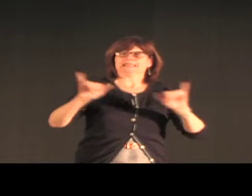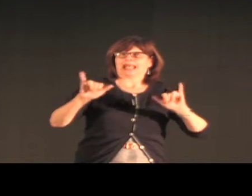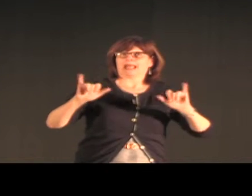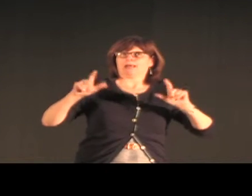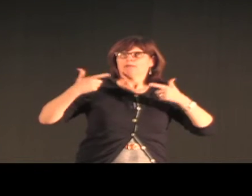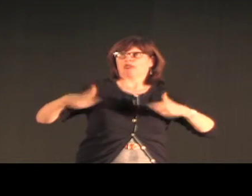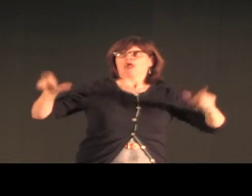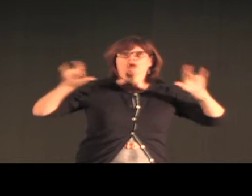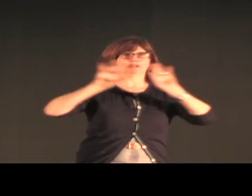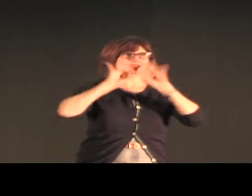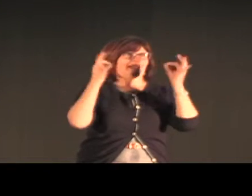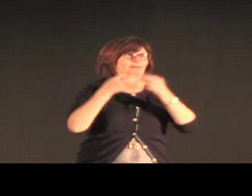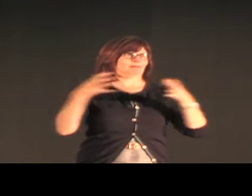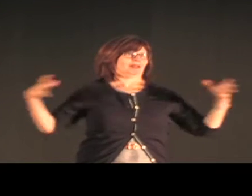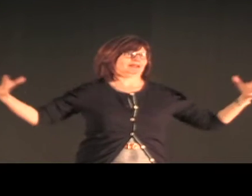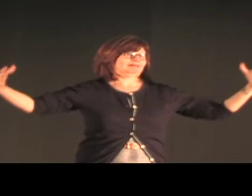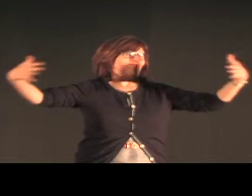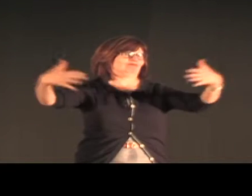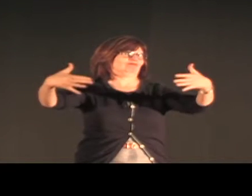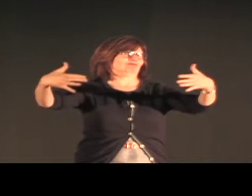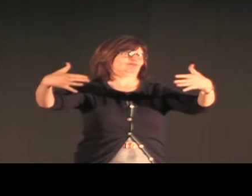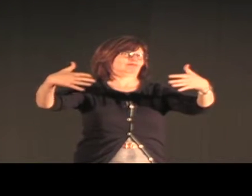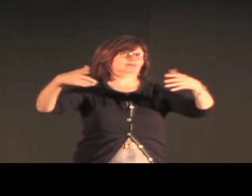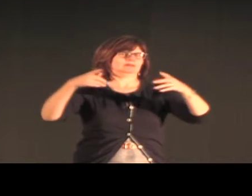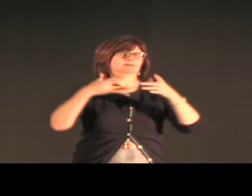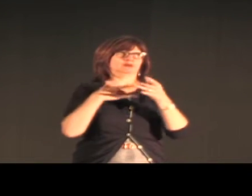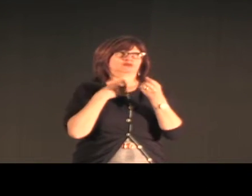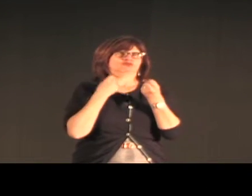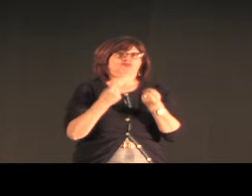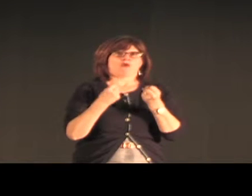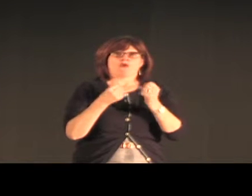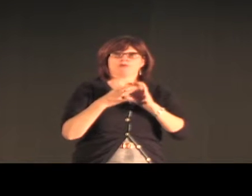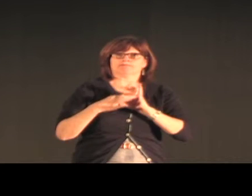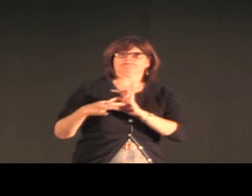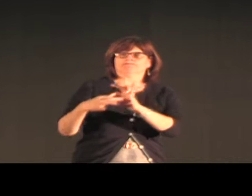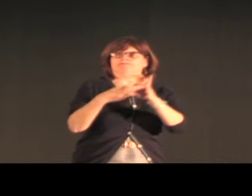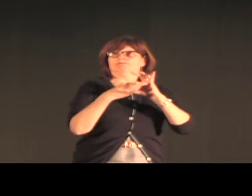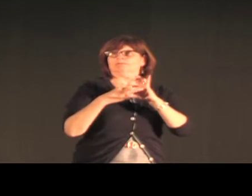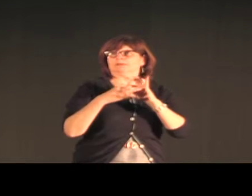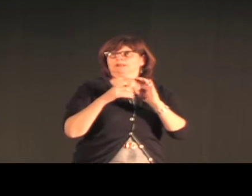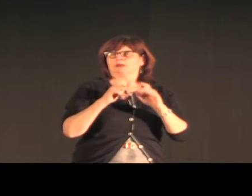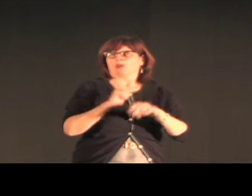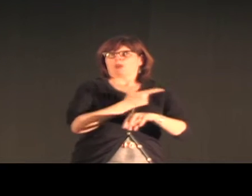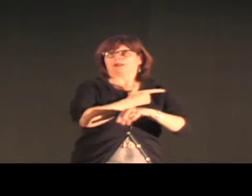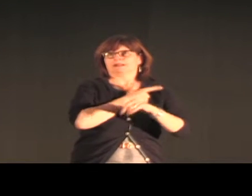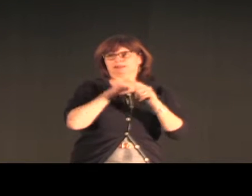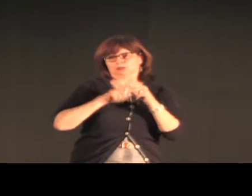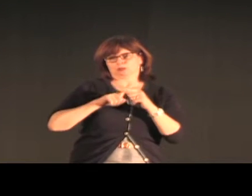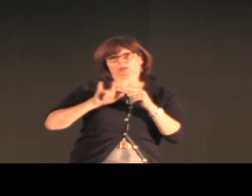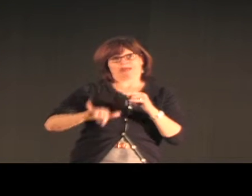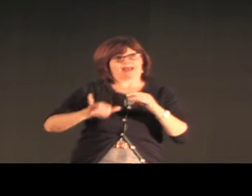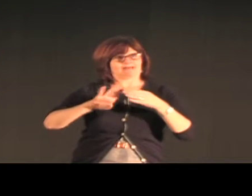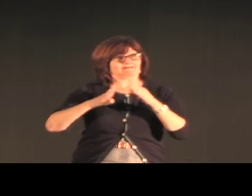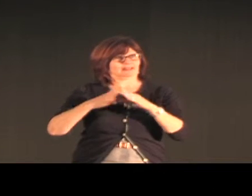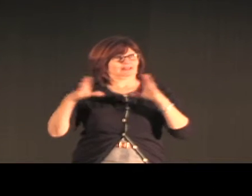So they really are a very large extended family, all coming from the same ancestors.